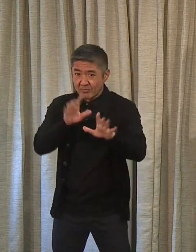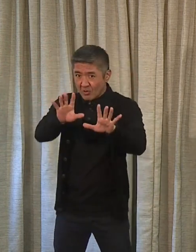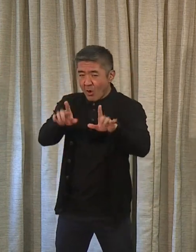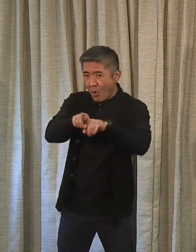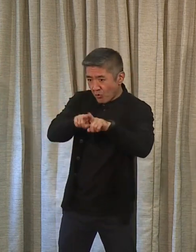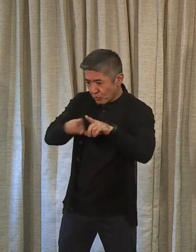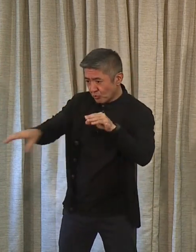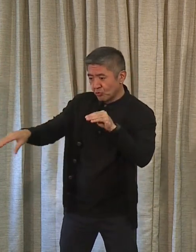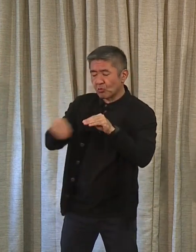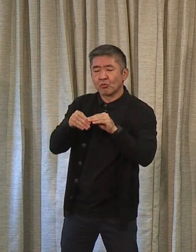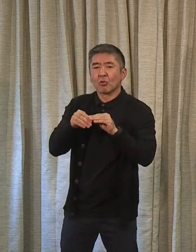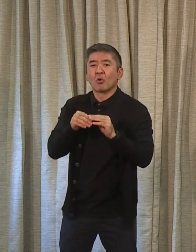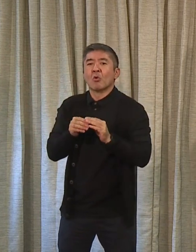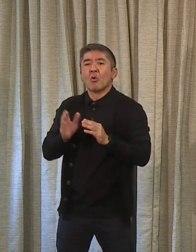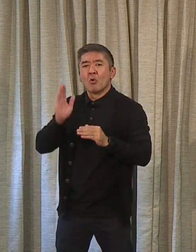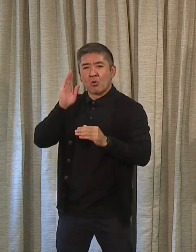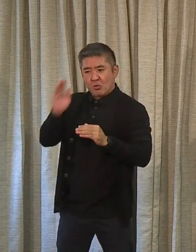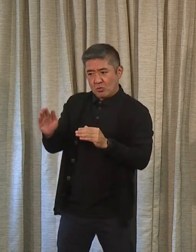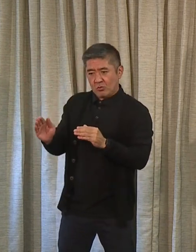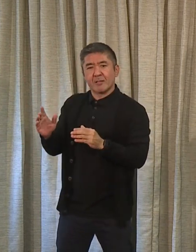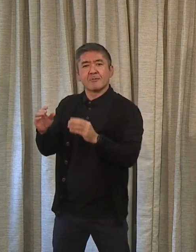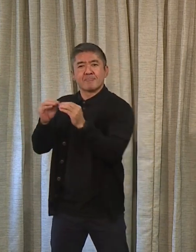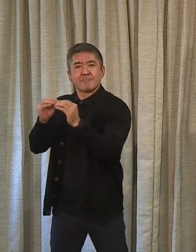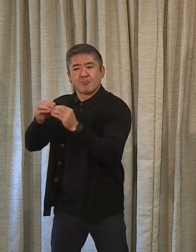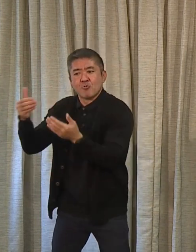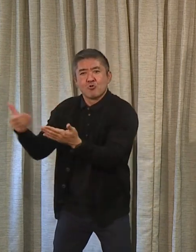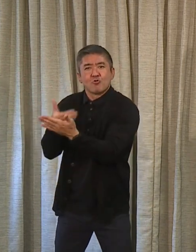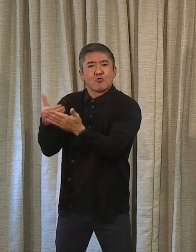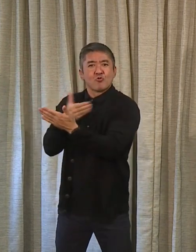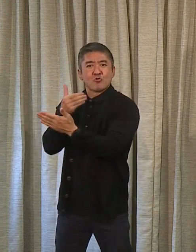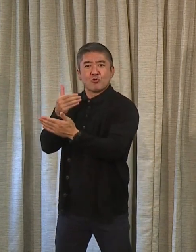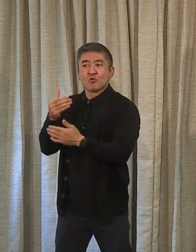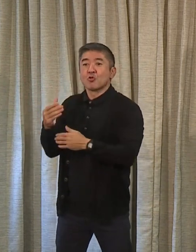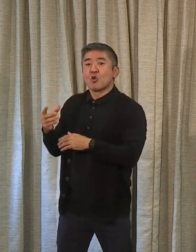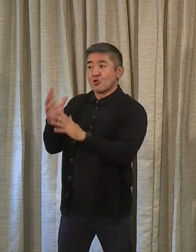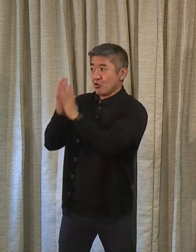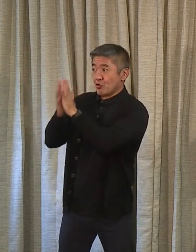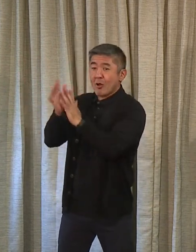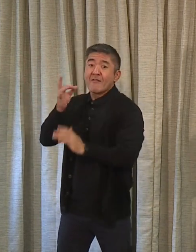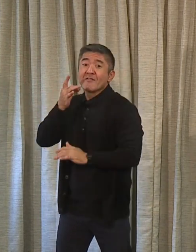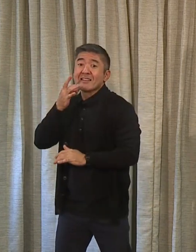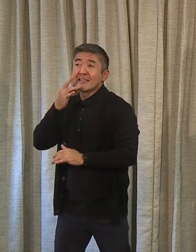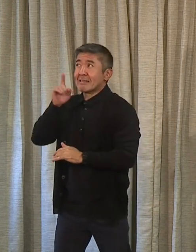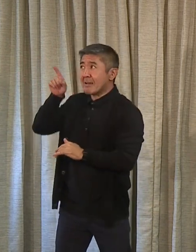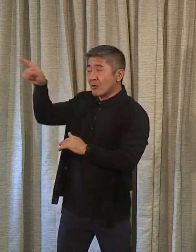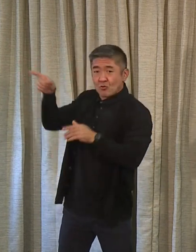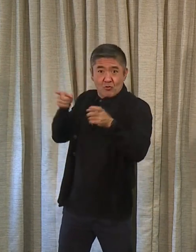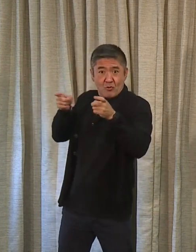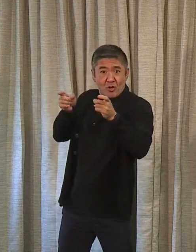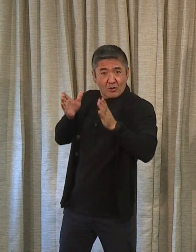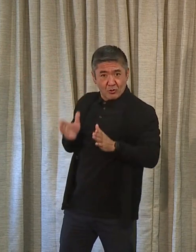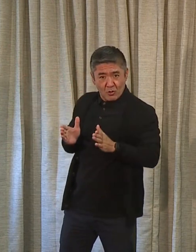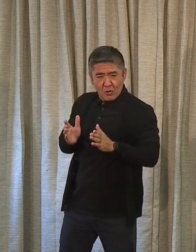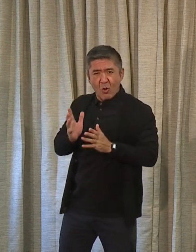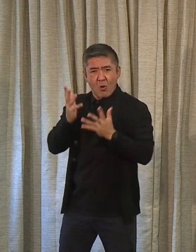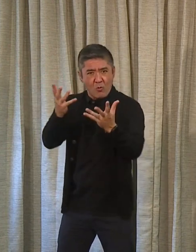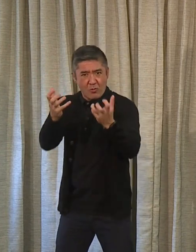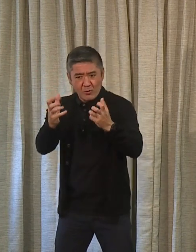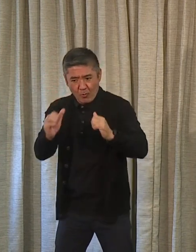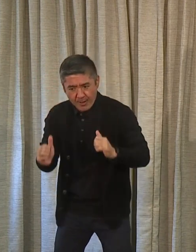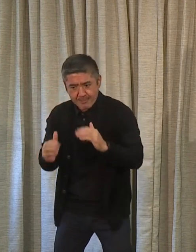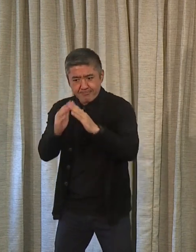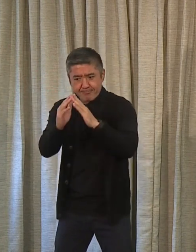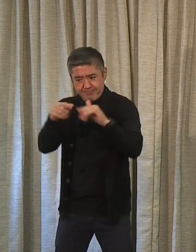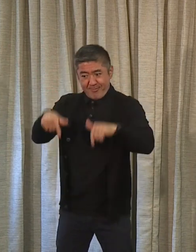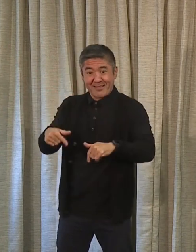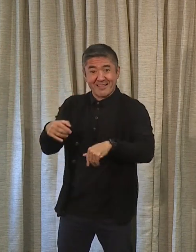that, we're embarking on a modernization of our traffic signal controllers. We're looking to implement on this island